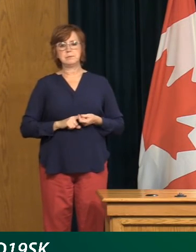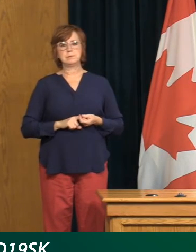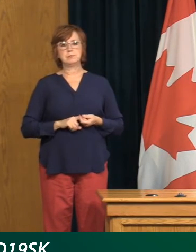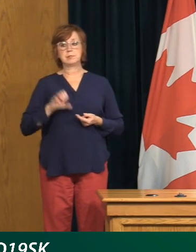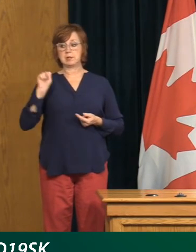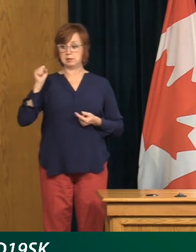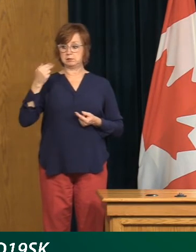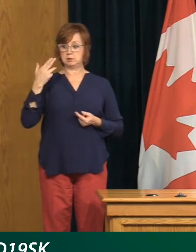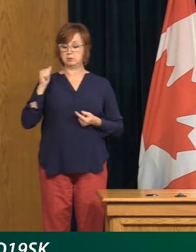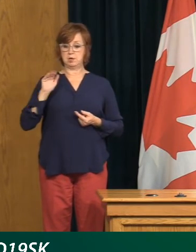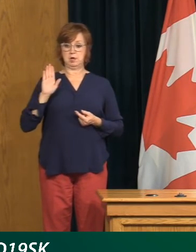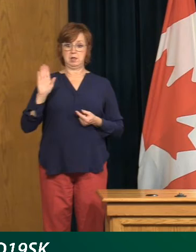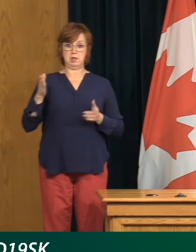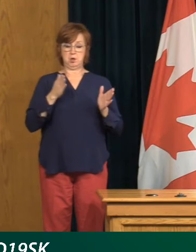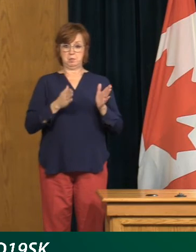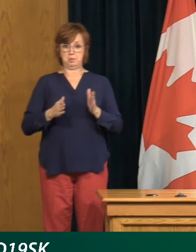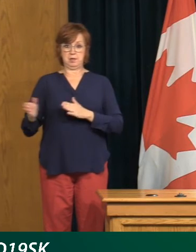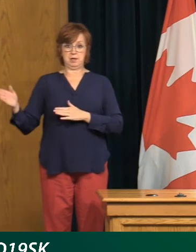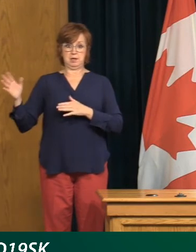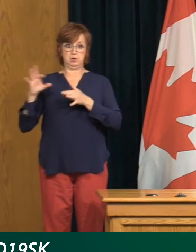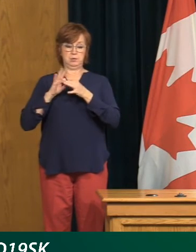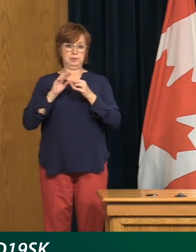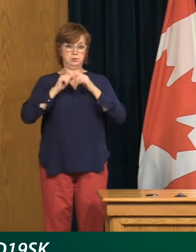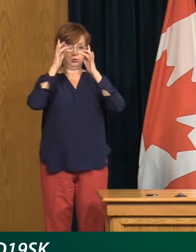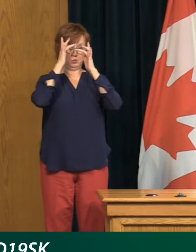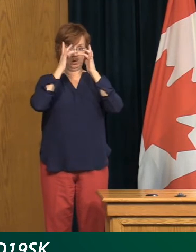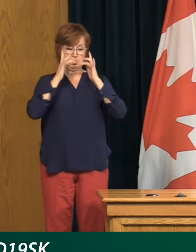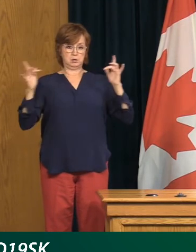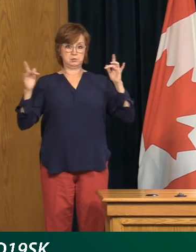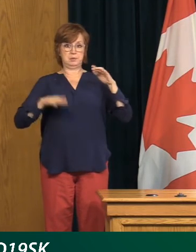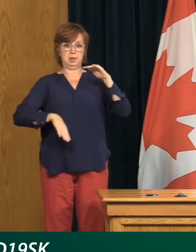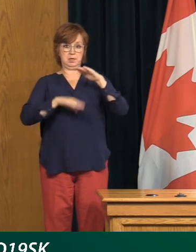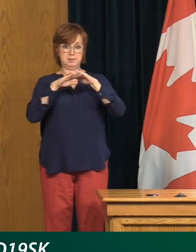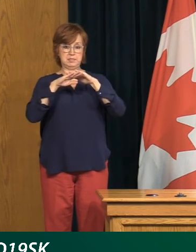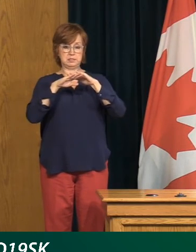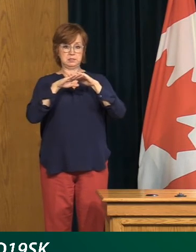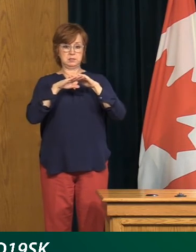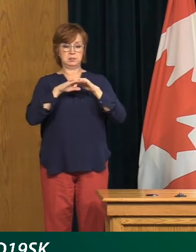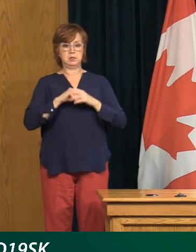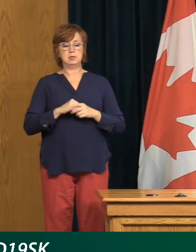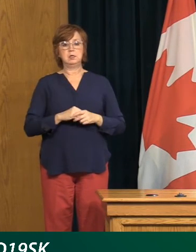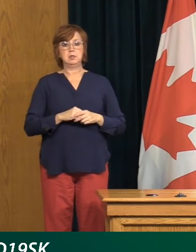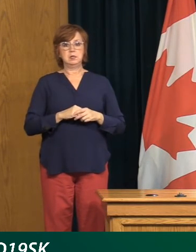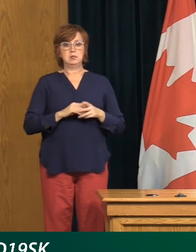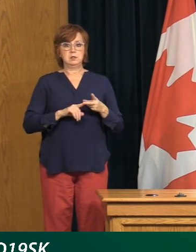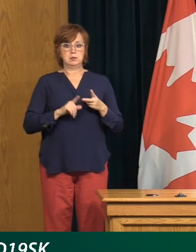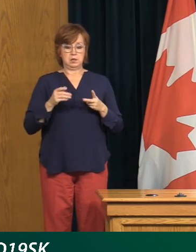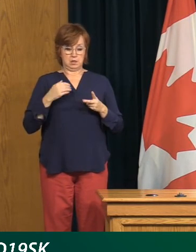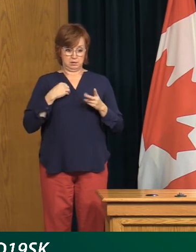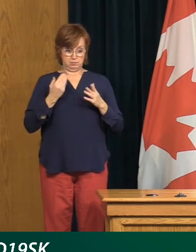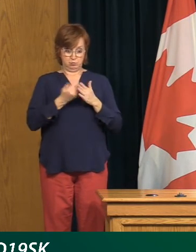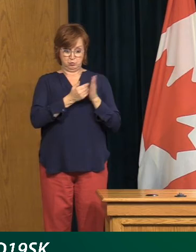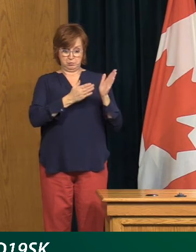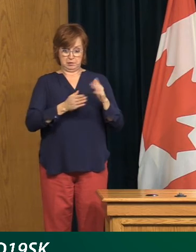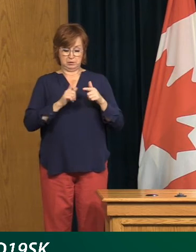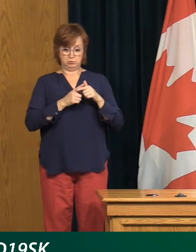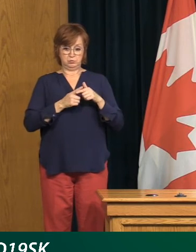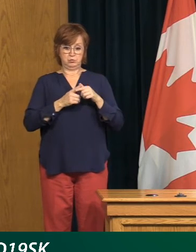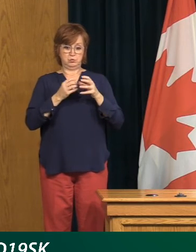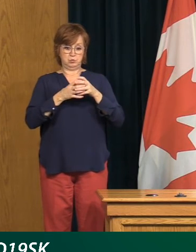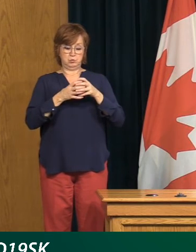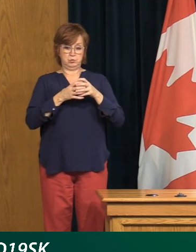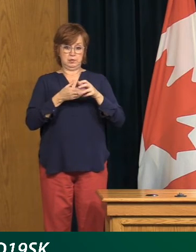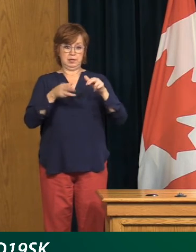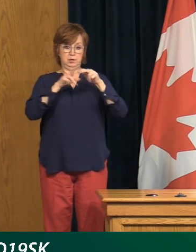the SHA has in terms of hospital capacity. I'm wondering if there are new plans to increase capacity